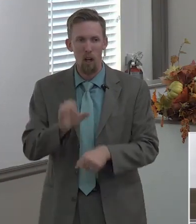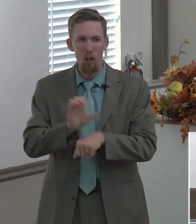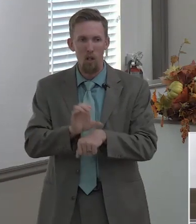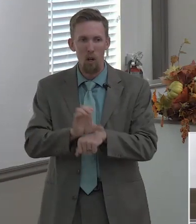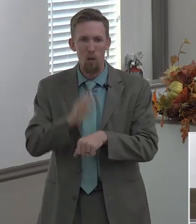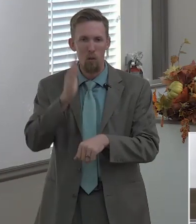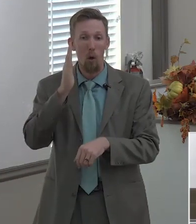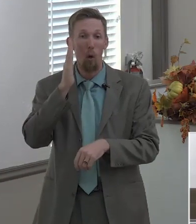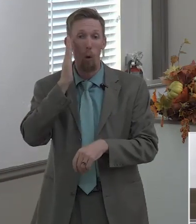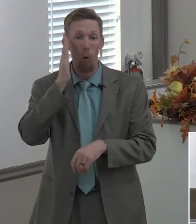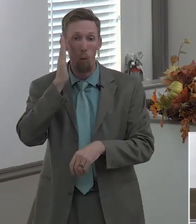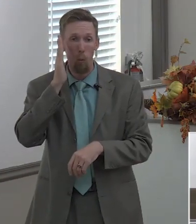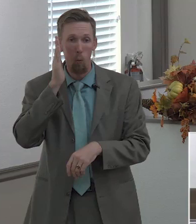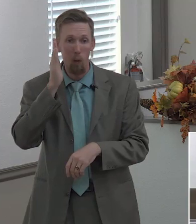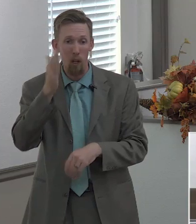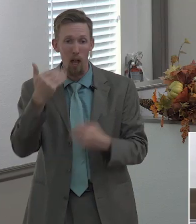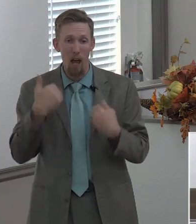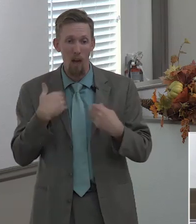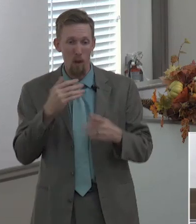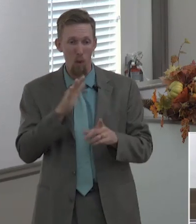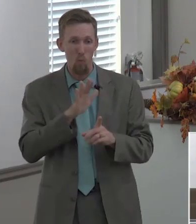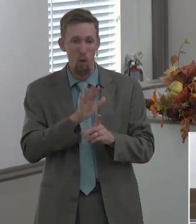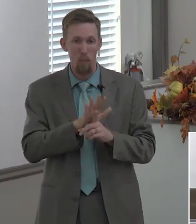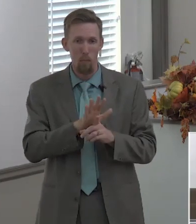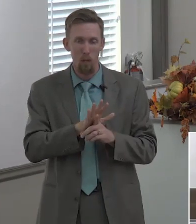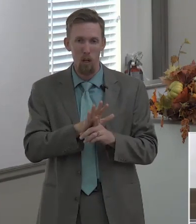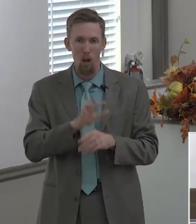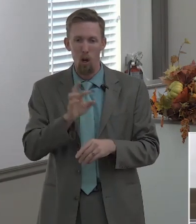a church is always going to be known for something